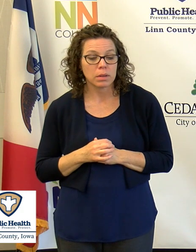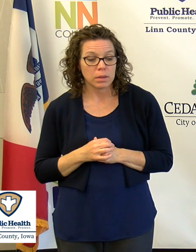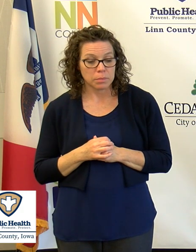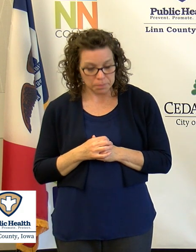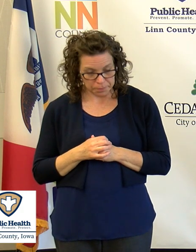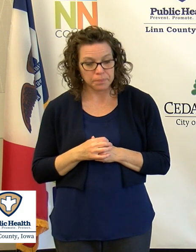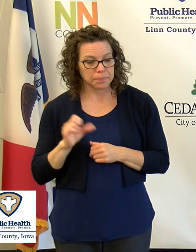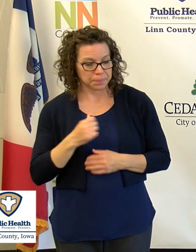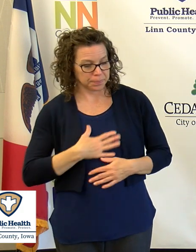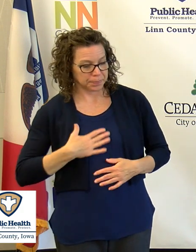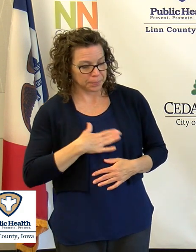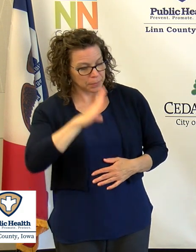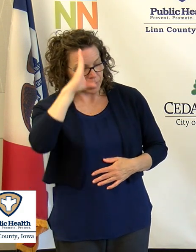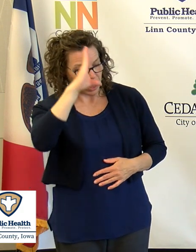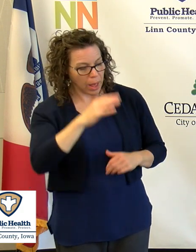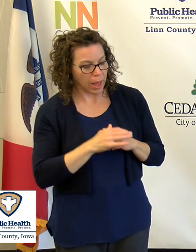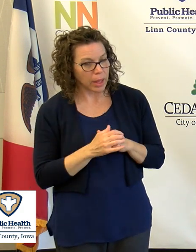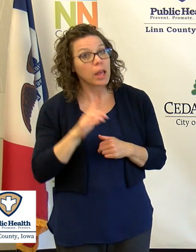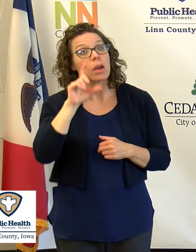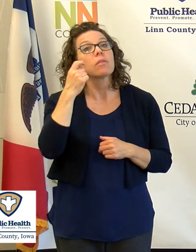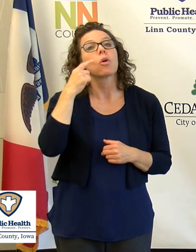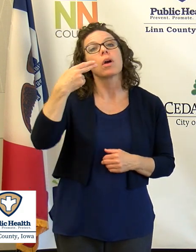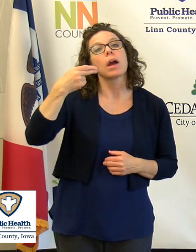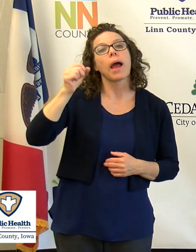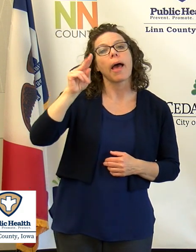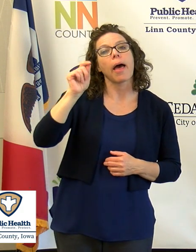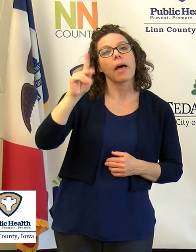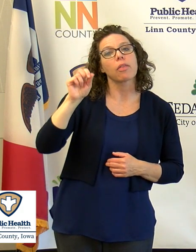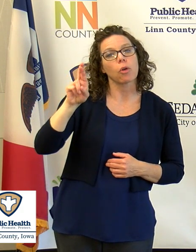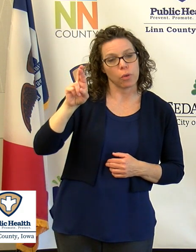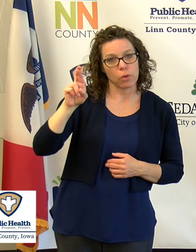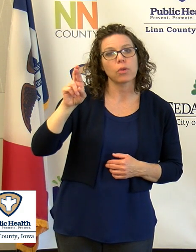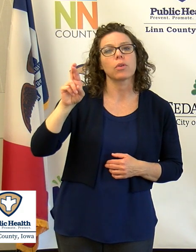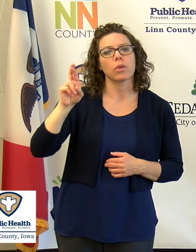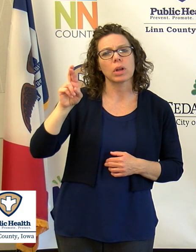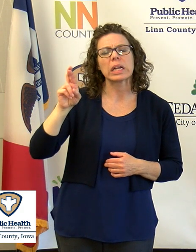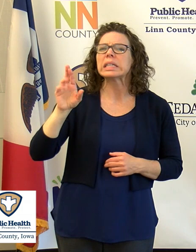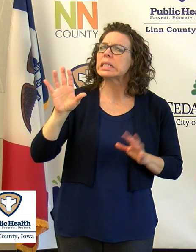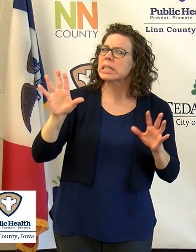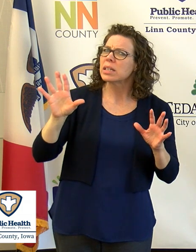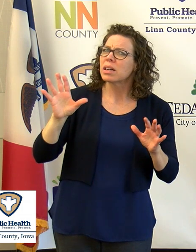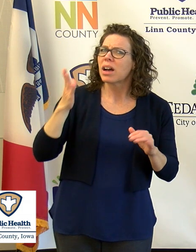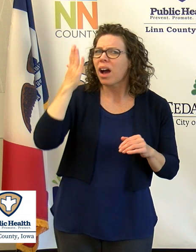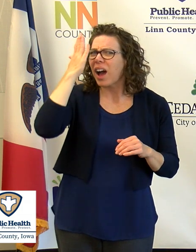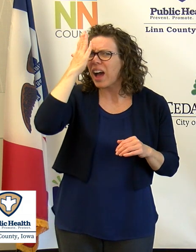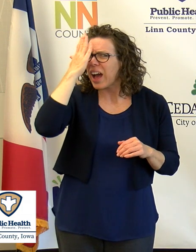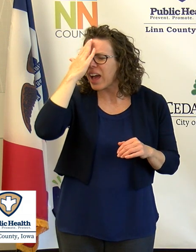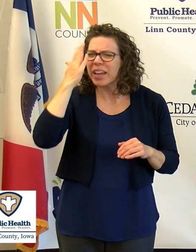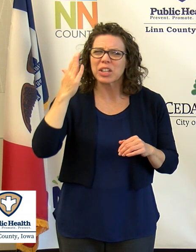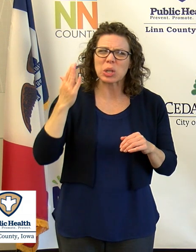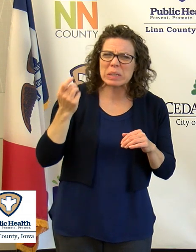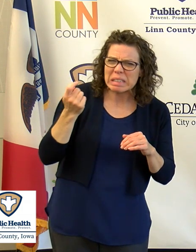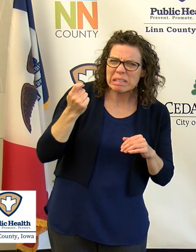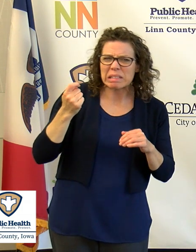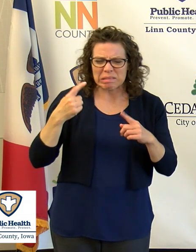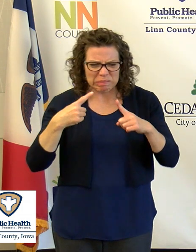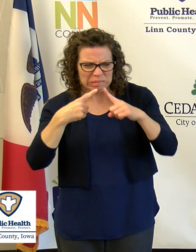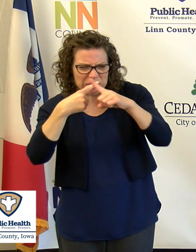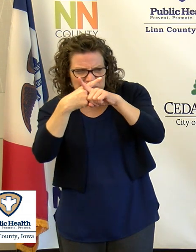Yes, please. Hi. My question is for Heather. Heather, it's not a huge discrepancy, but